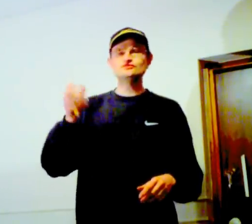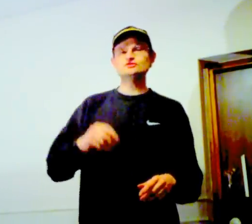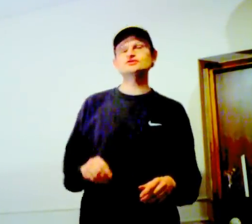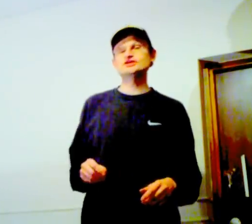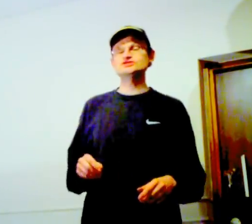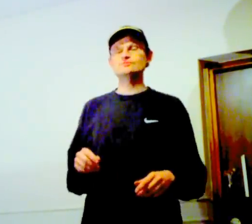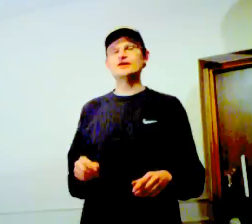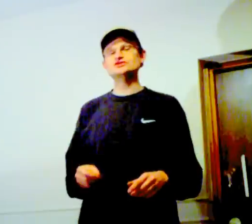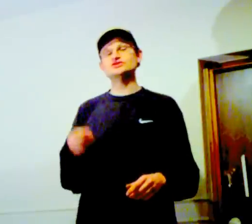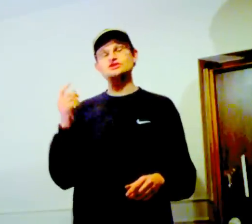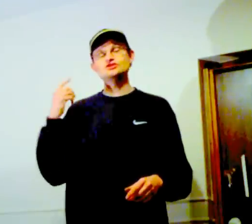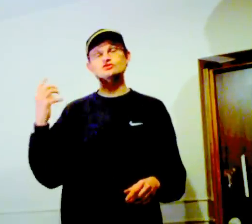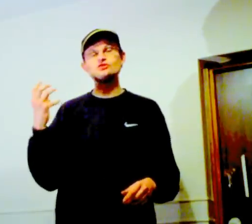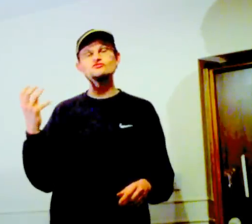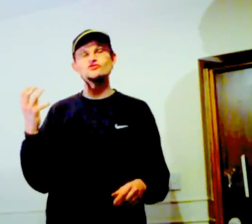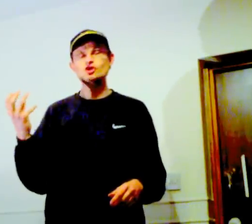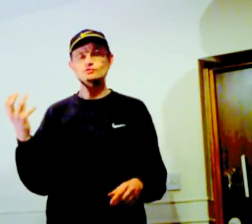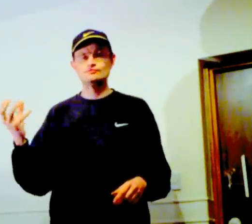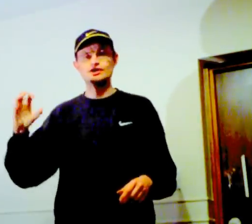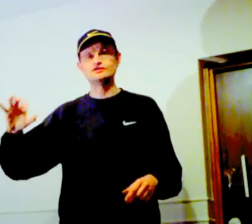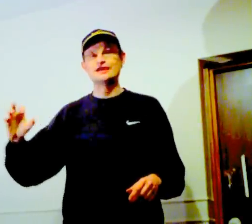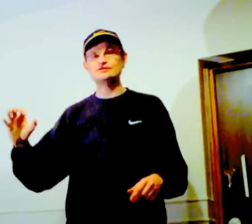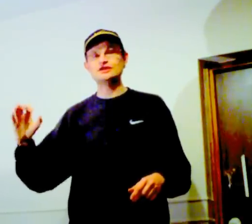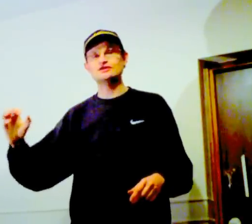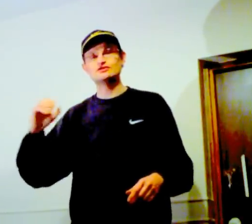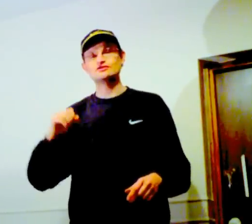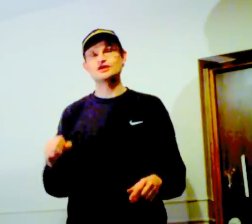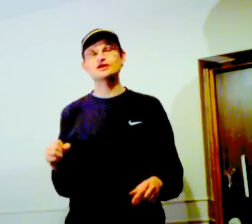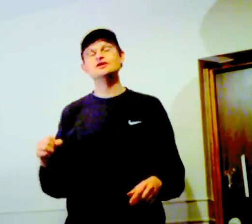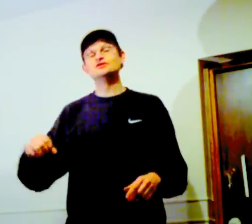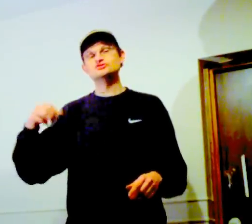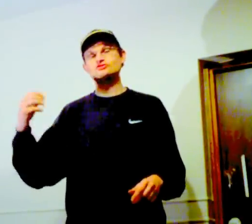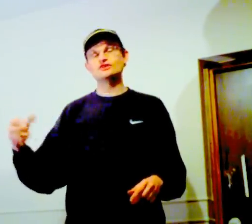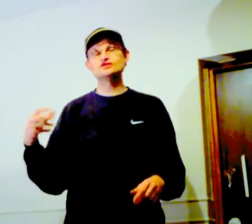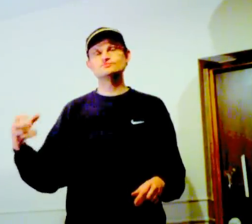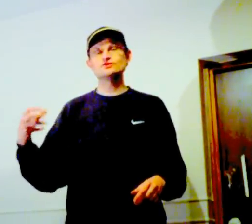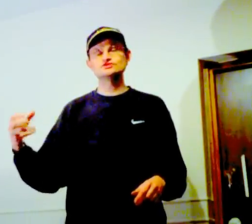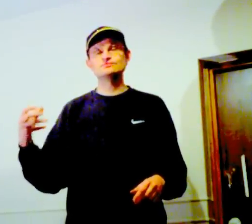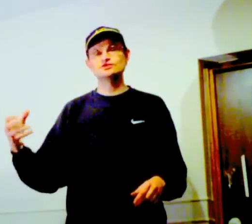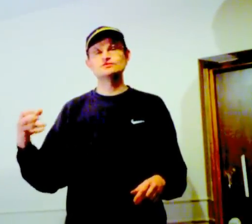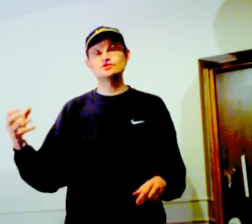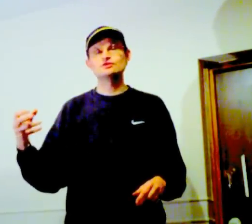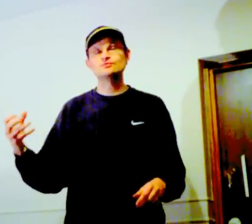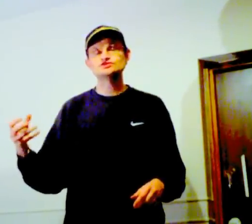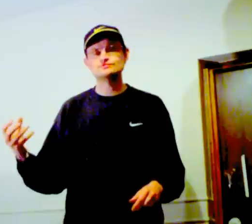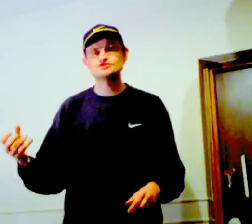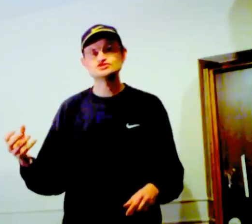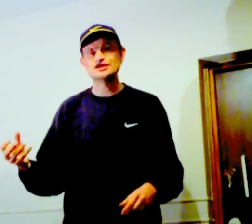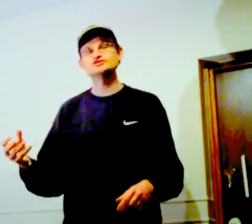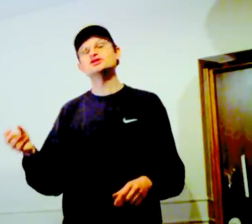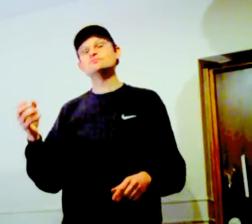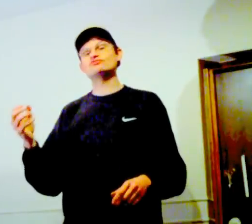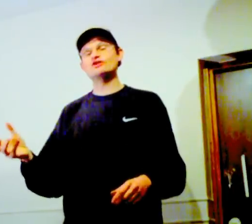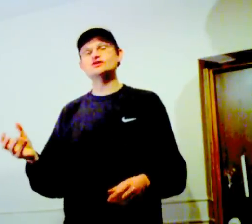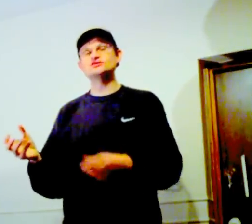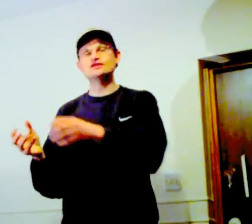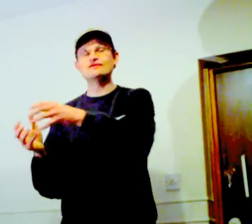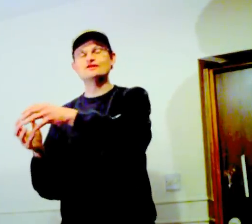visualisation capacity in your non-verbal mind down here, okay, to the greatest possible extent, prior to getting that